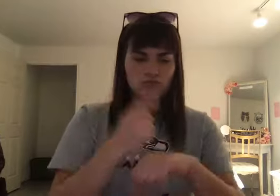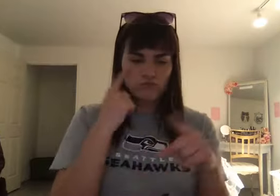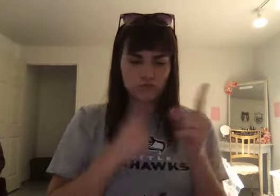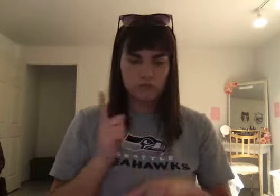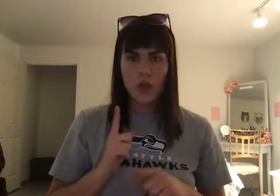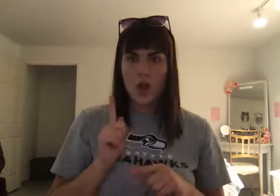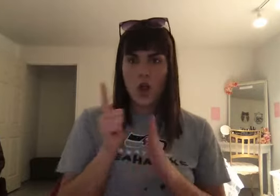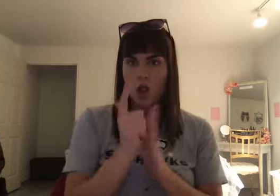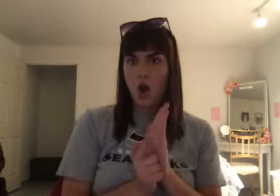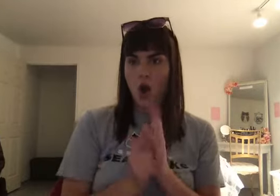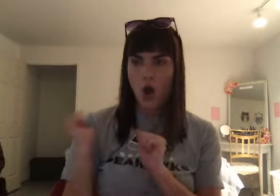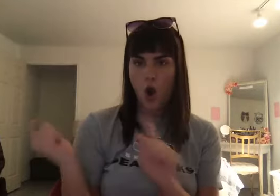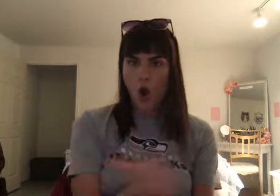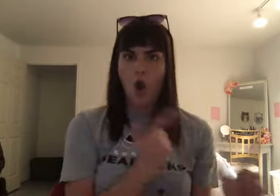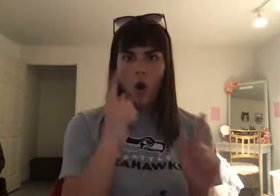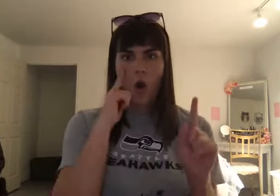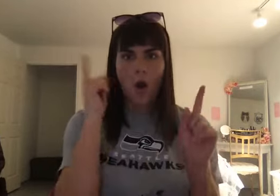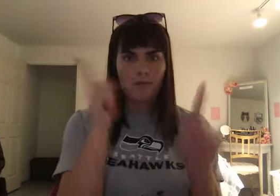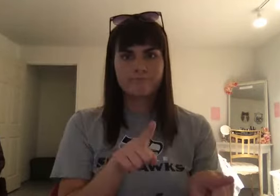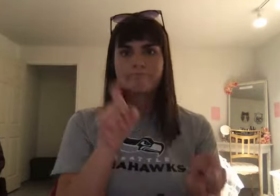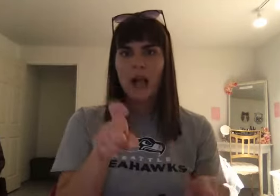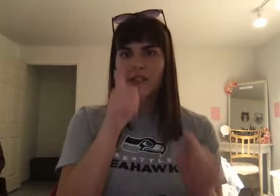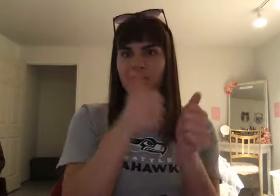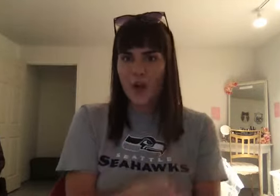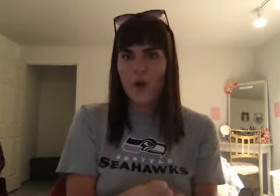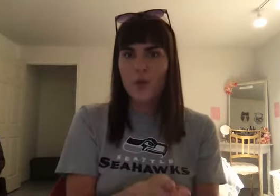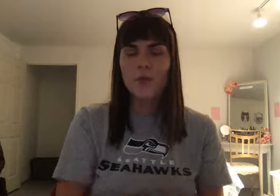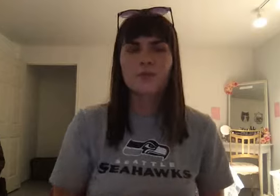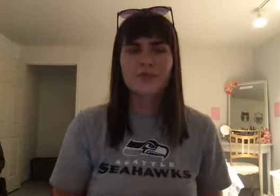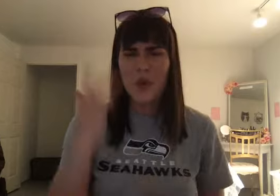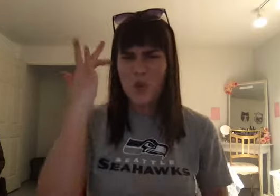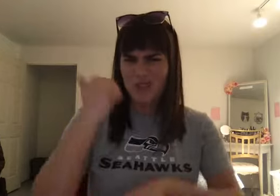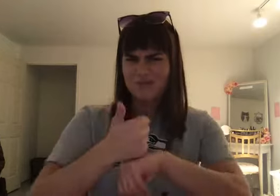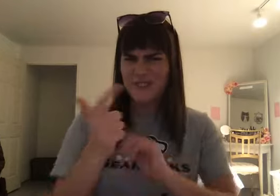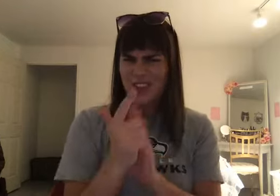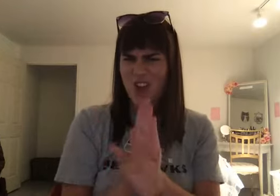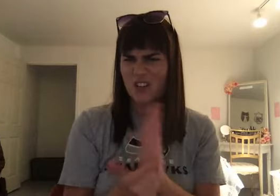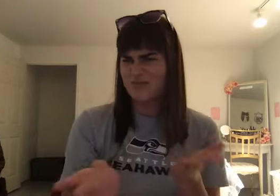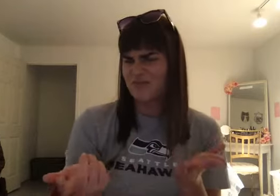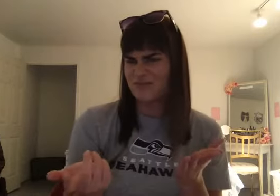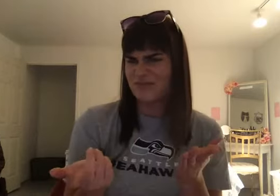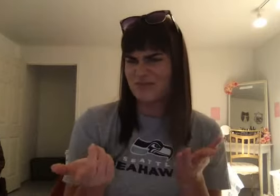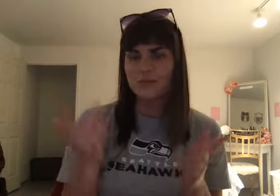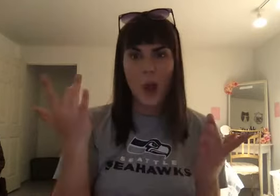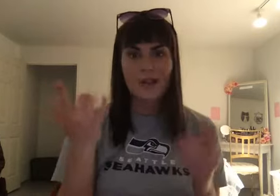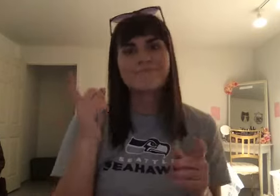everyone. to obey. Now. Why would you even. Create laws. The answer. Would be. To create. Order. And unity.